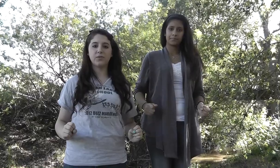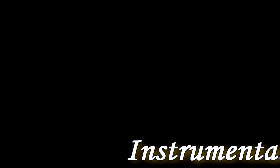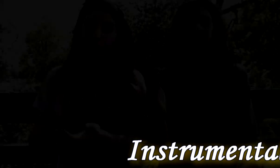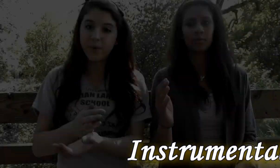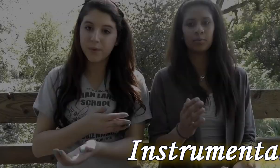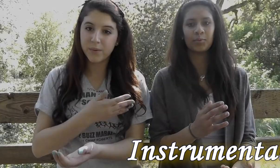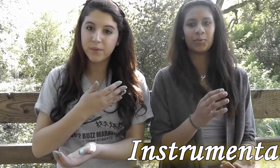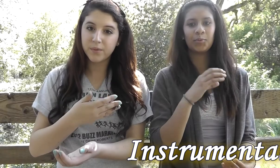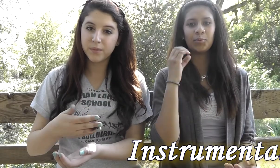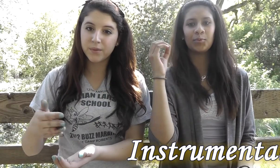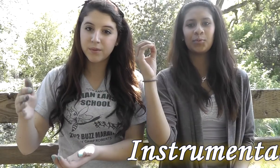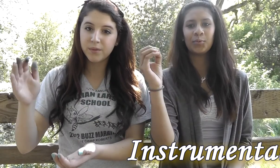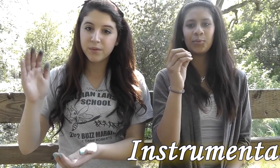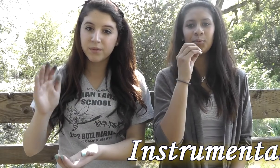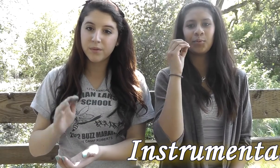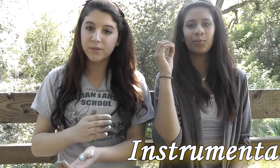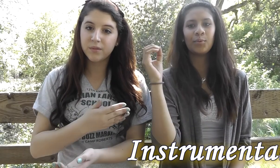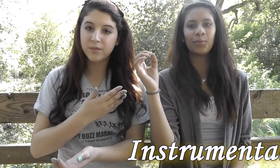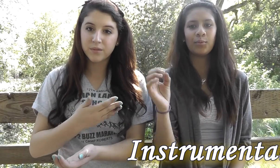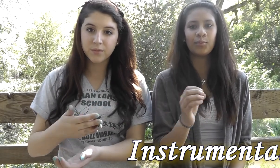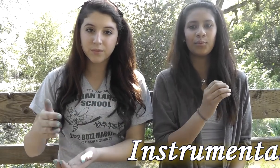And sound